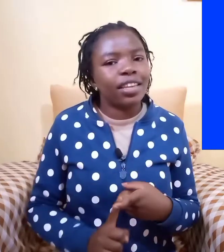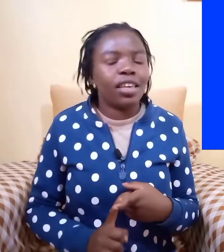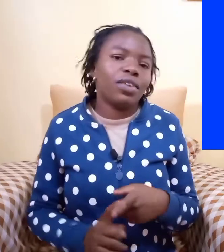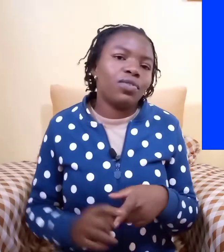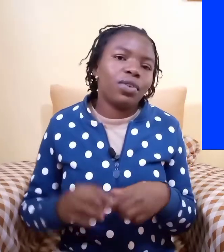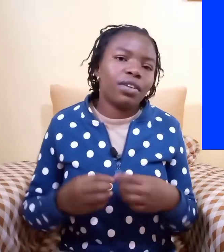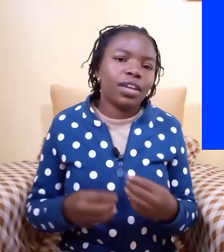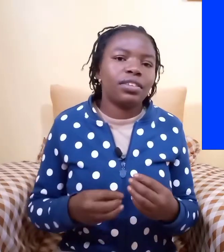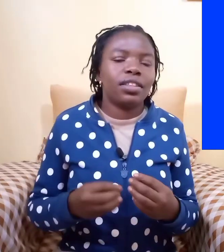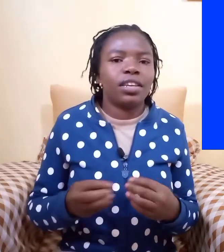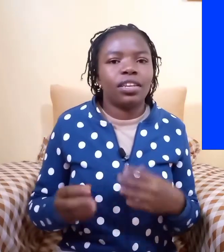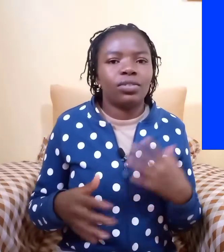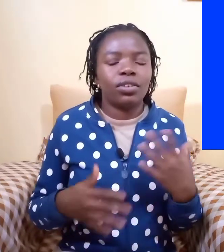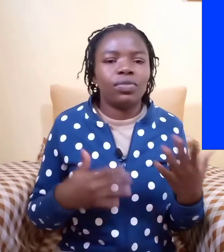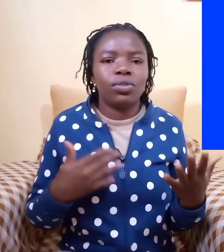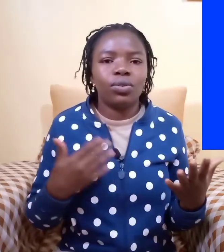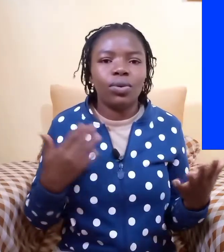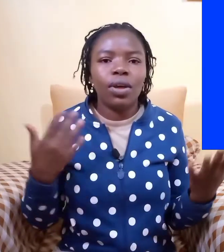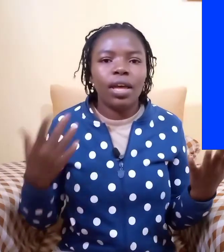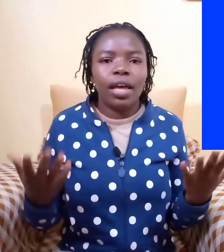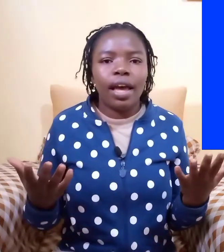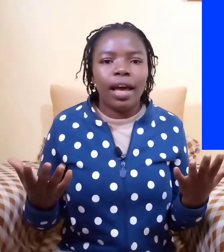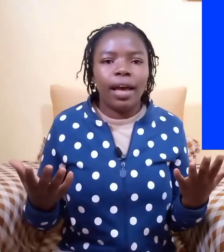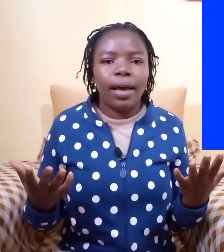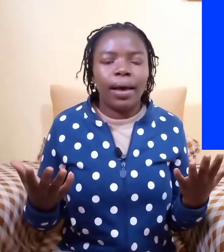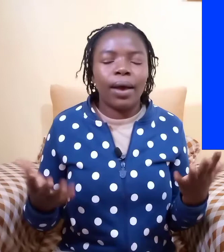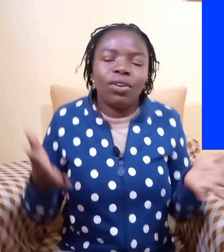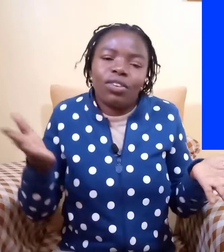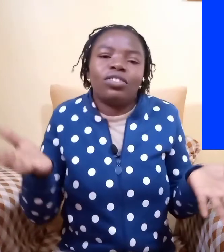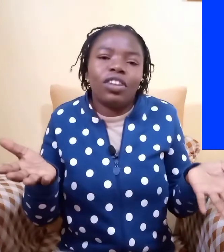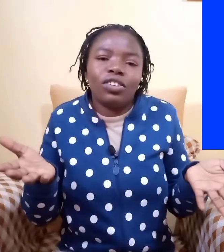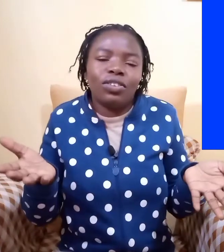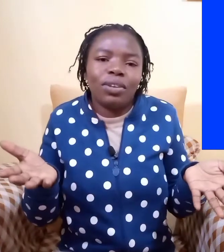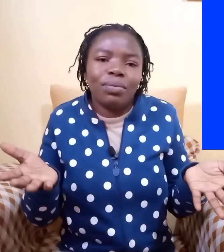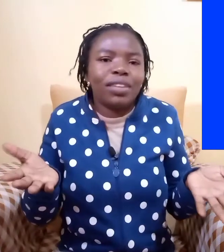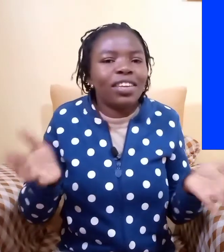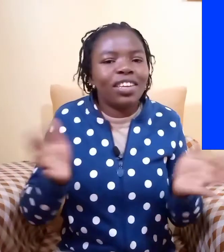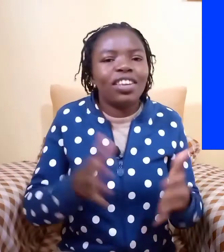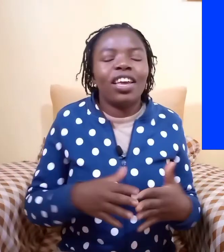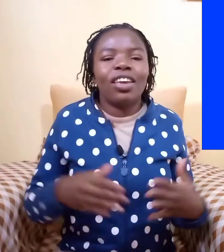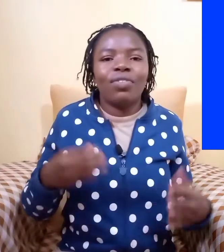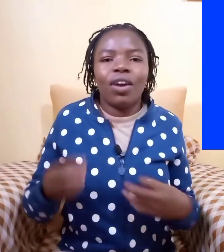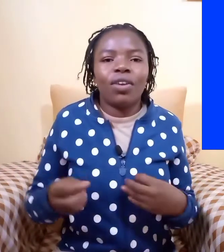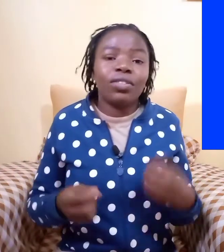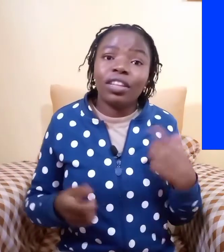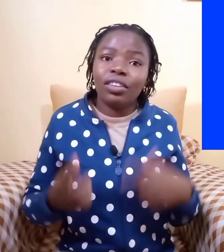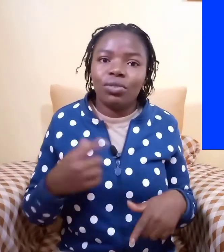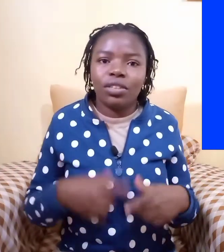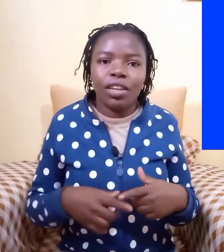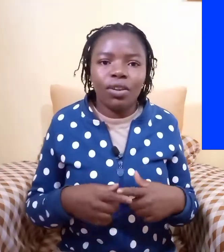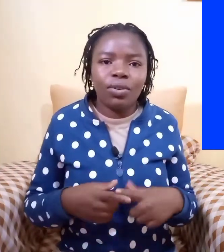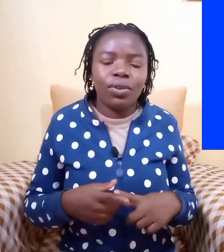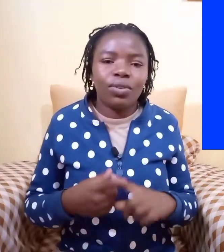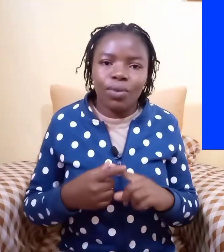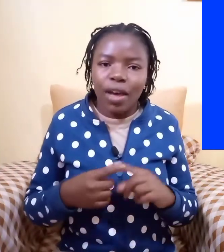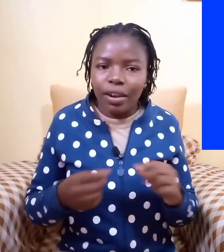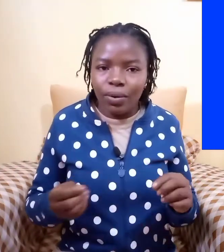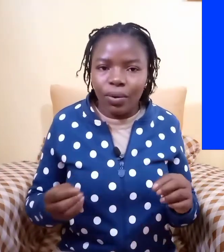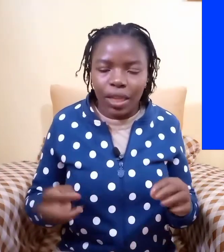if you are right then it gives you a congratulatory message if you are wrong then it will tell you you are wrong